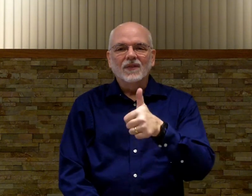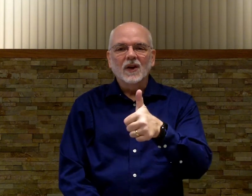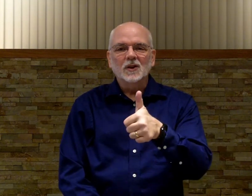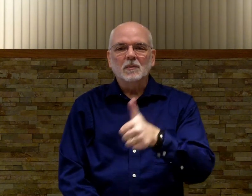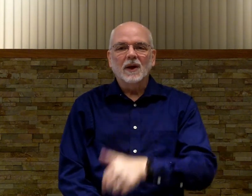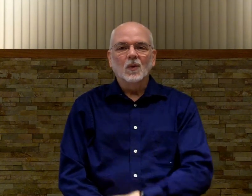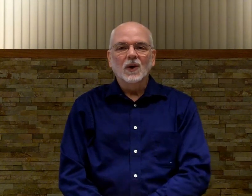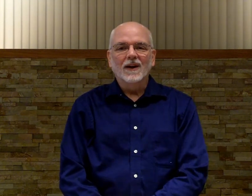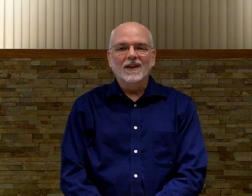Fingerspell well.